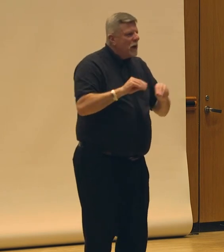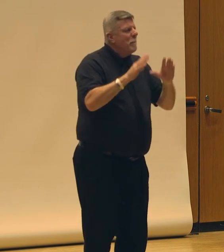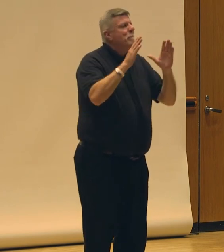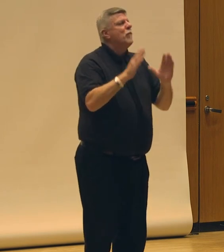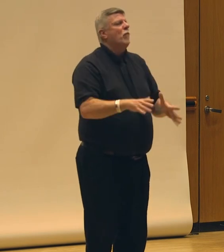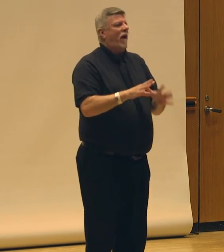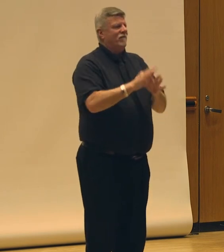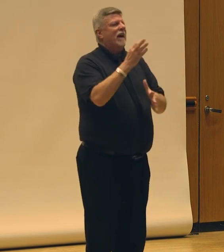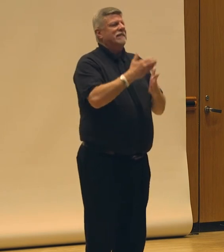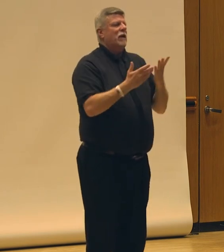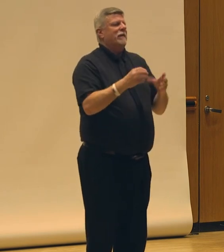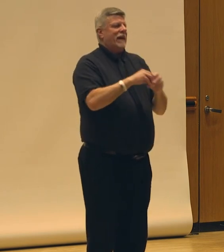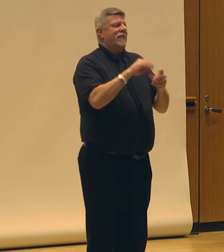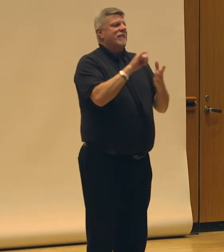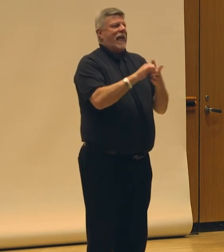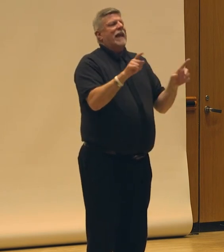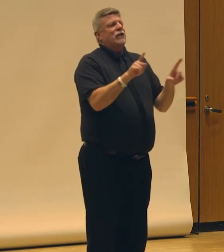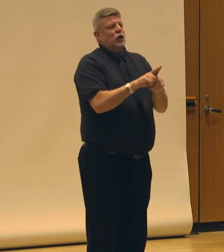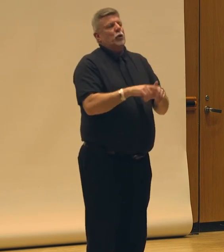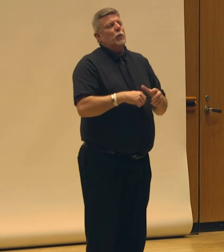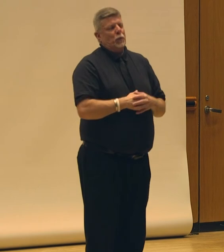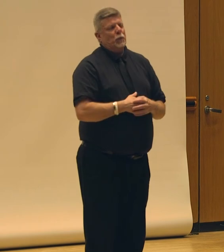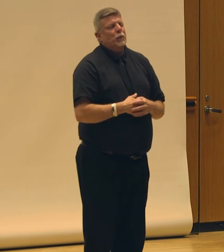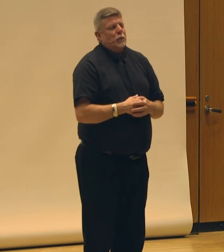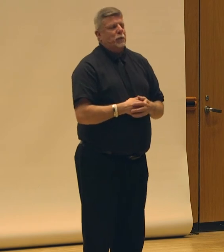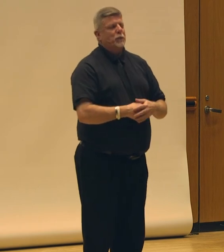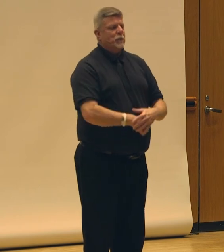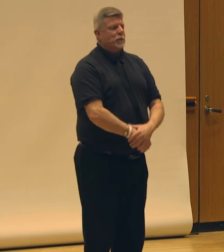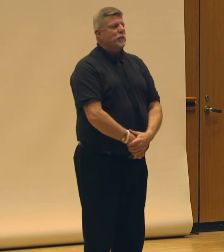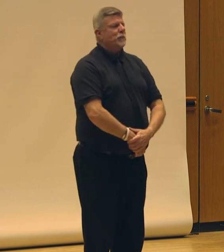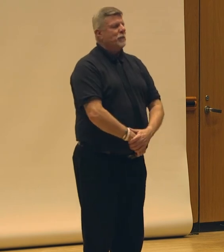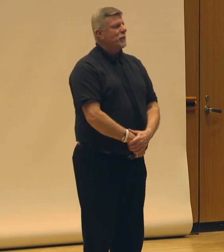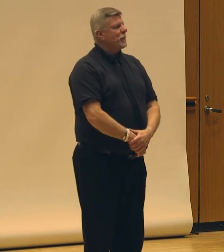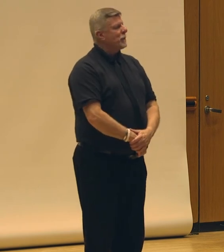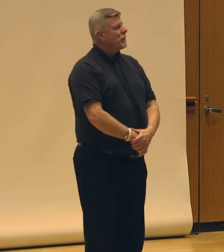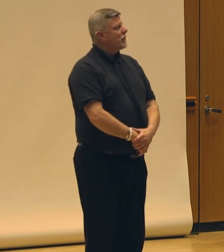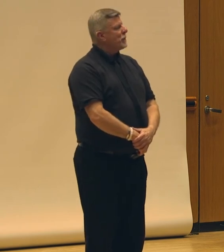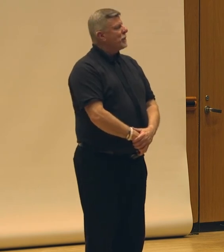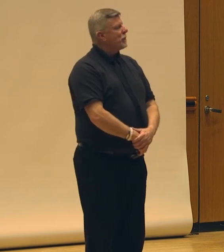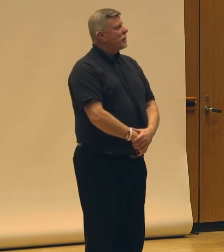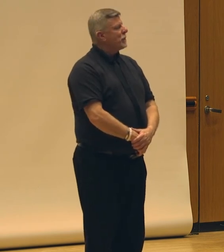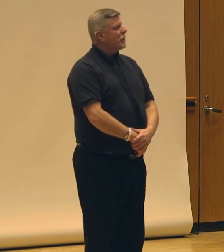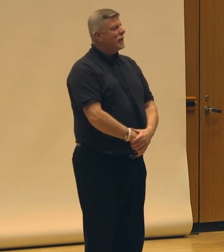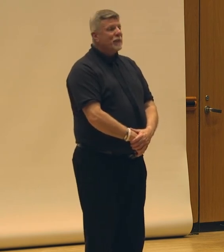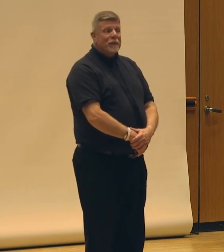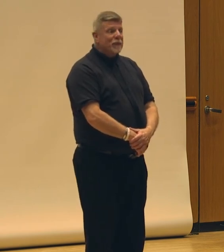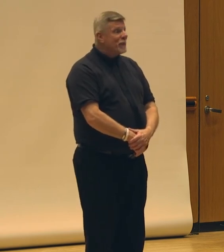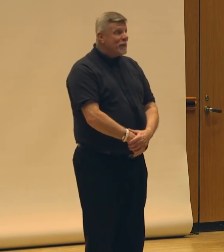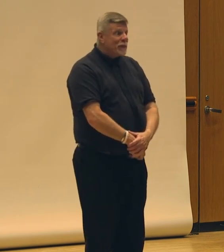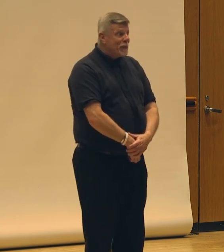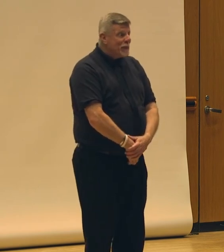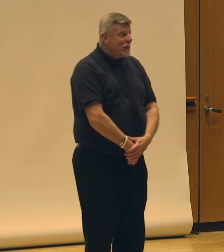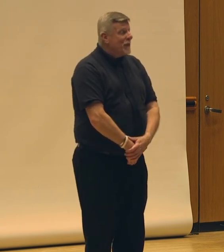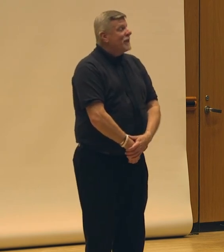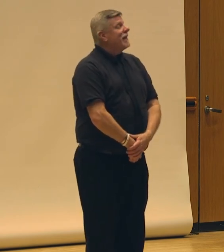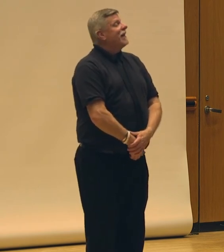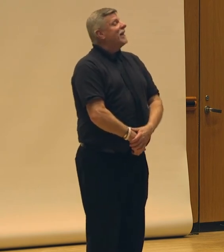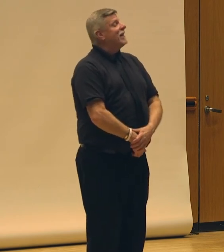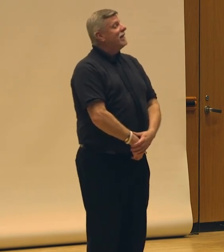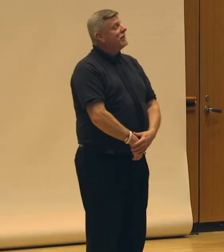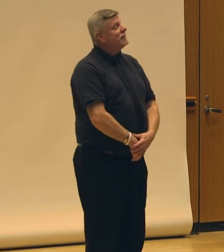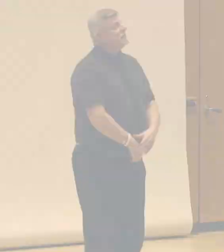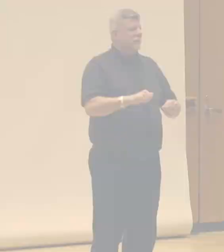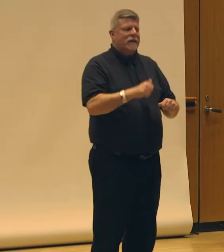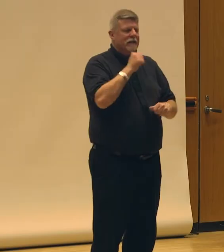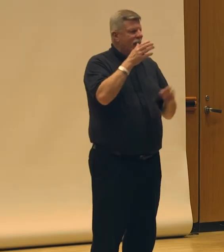just to share a little tool I like. I want to move the voice around. Anybody else? Yes,